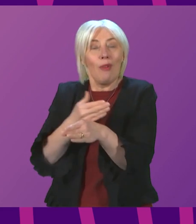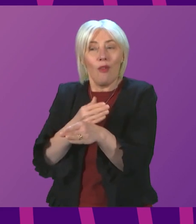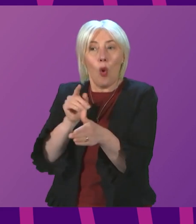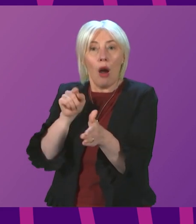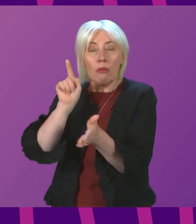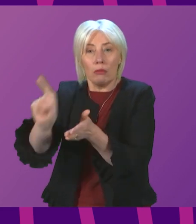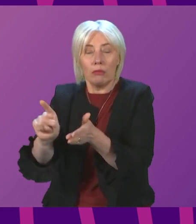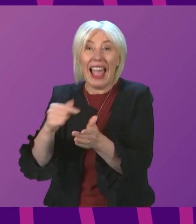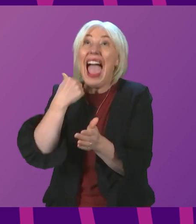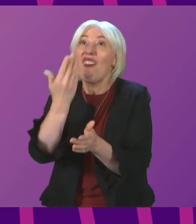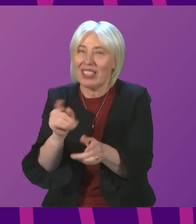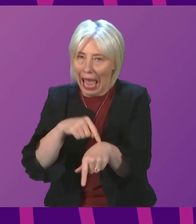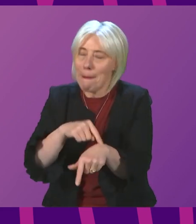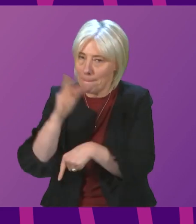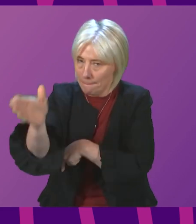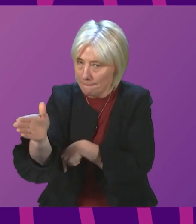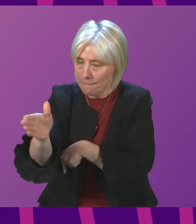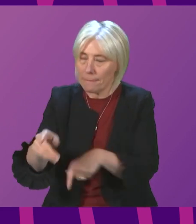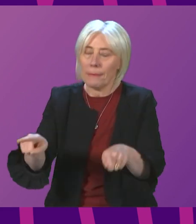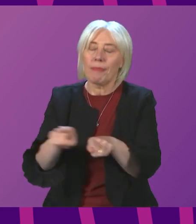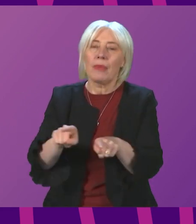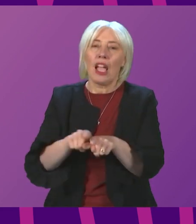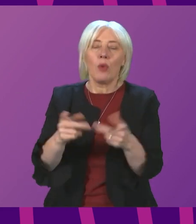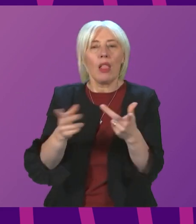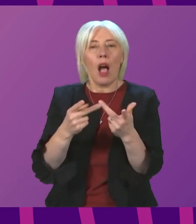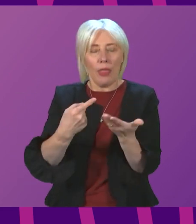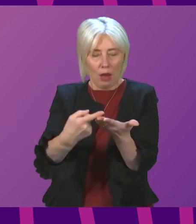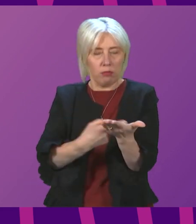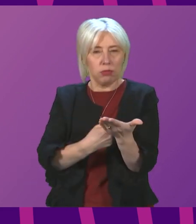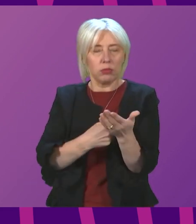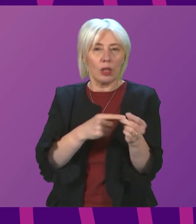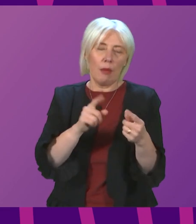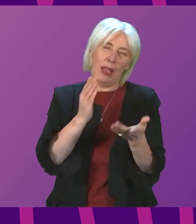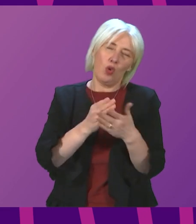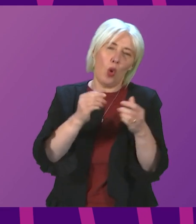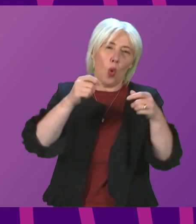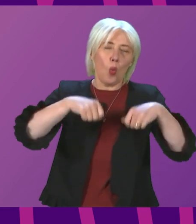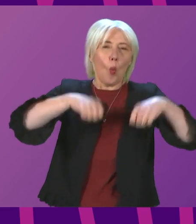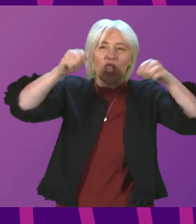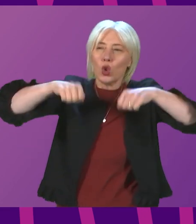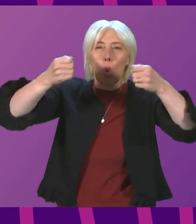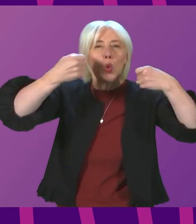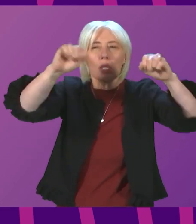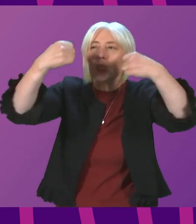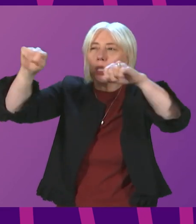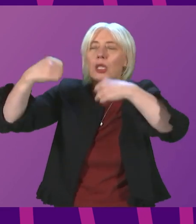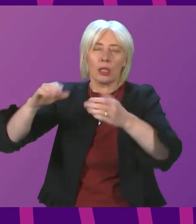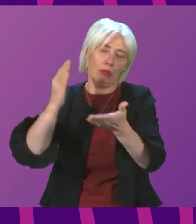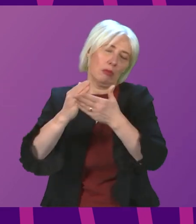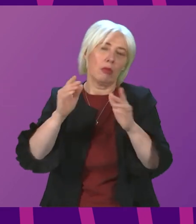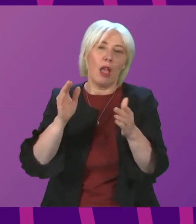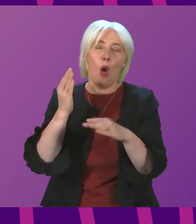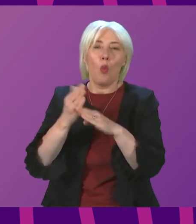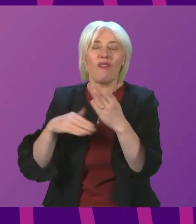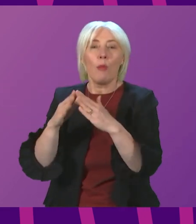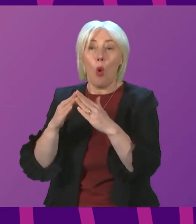every time. Finally, please take the other precautions that we know make a difference. Keep windows open when meeting indoors. Continue to work